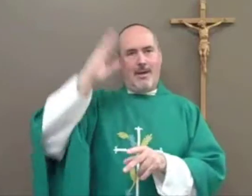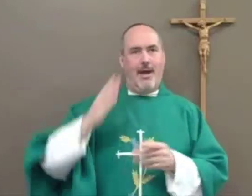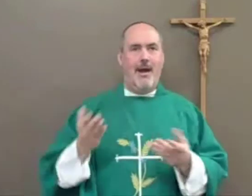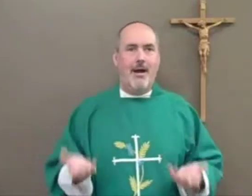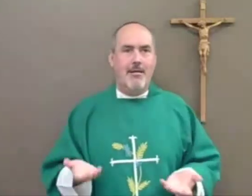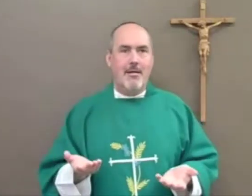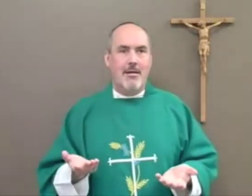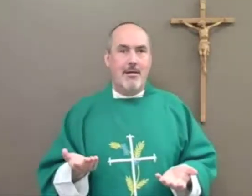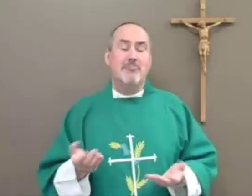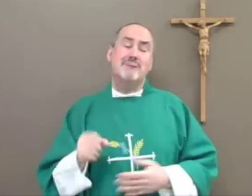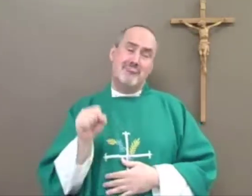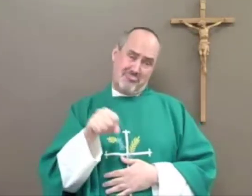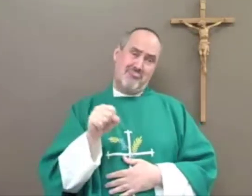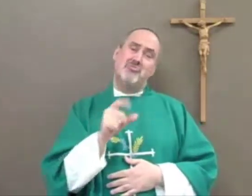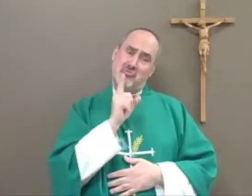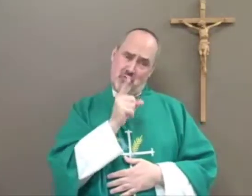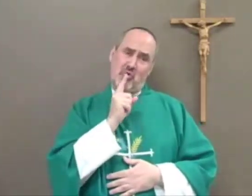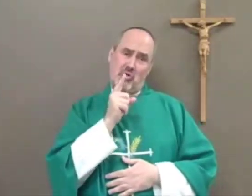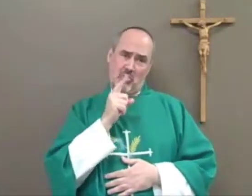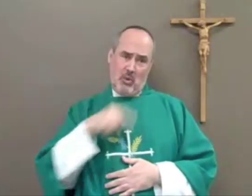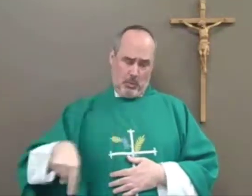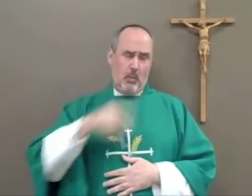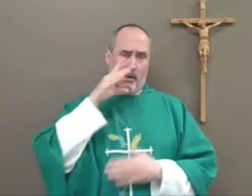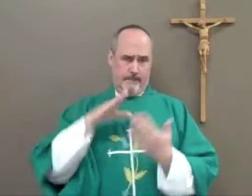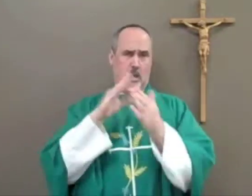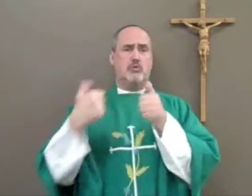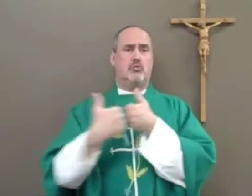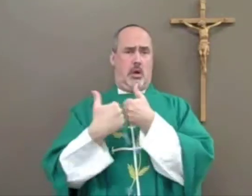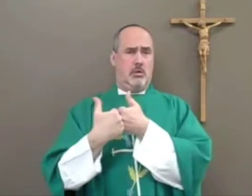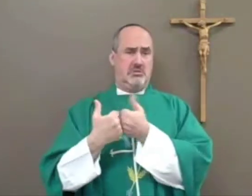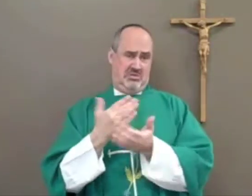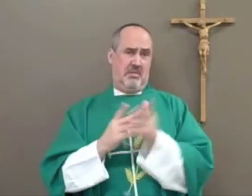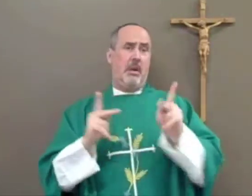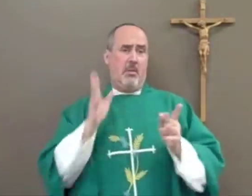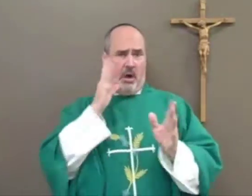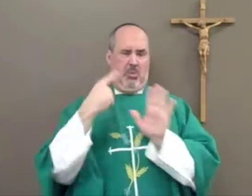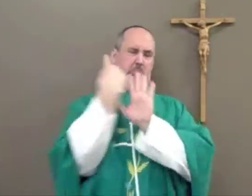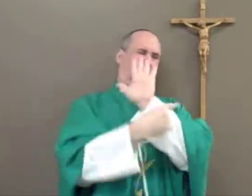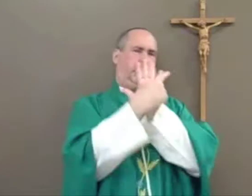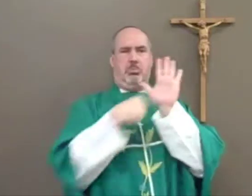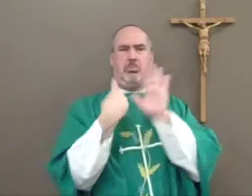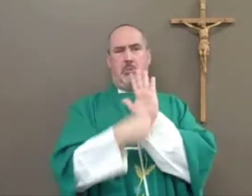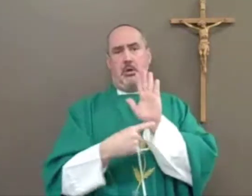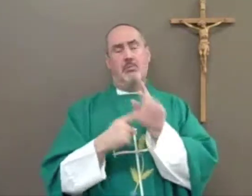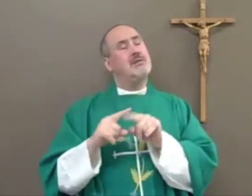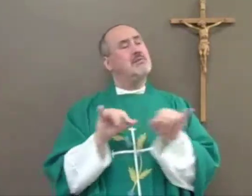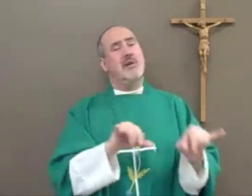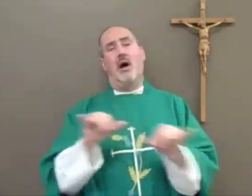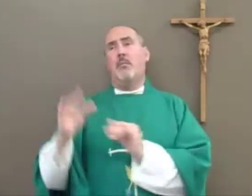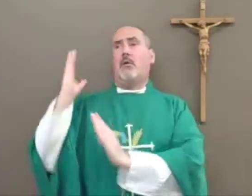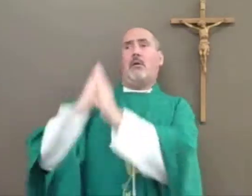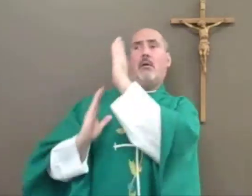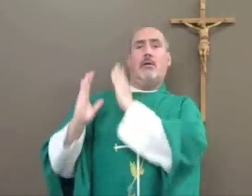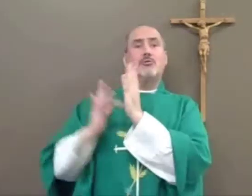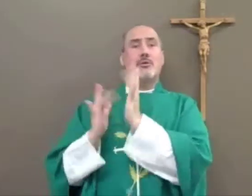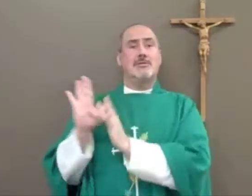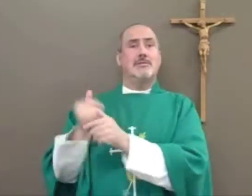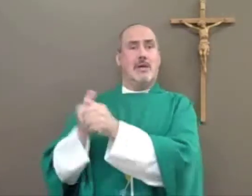and change people's lives. Yes, we may be met with some criticism. Yes, we may be persecuted in some